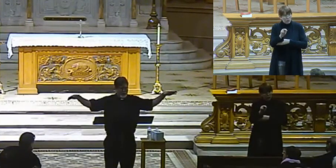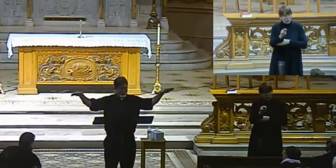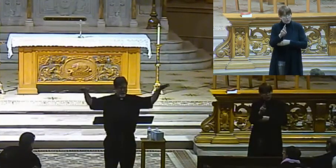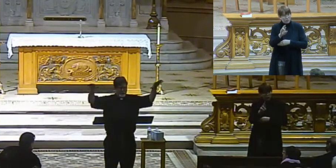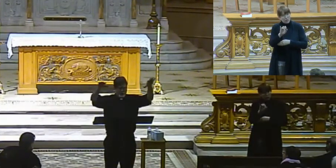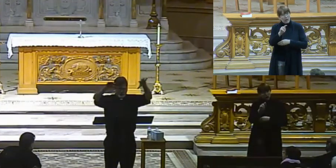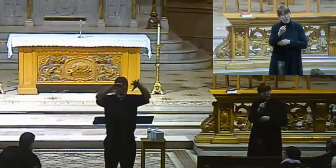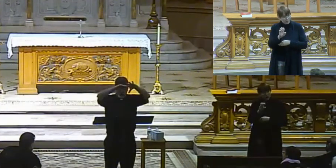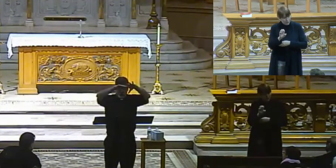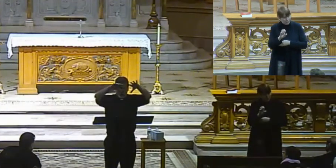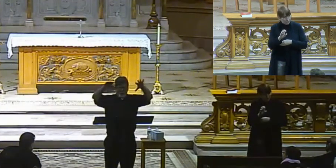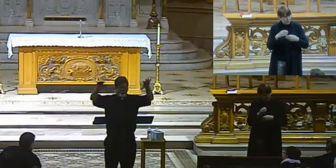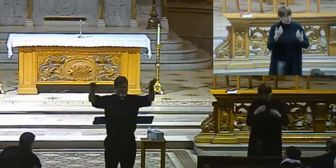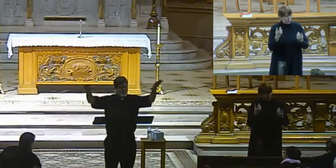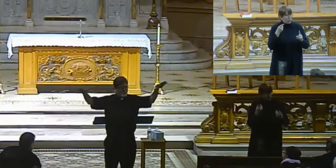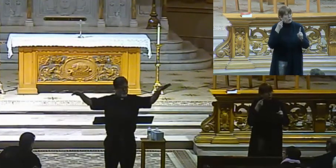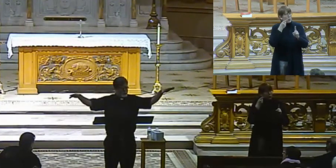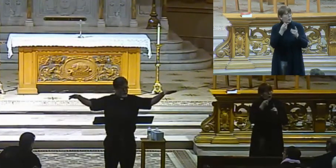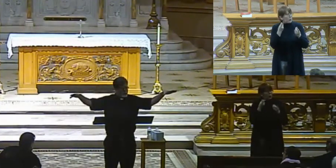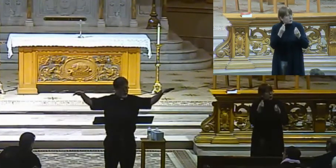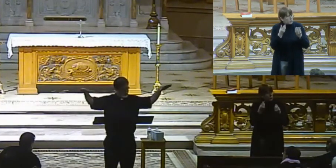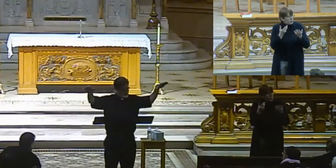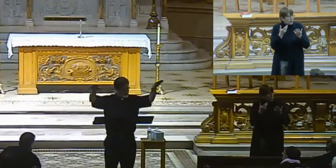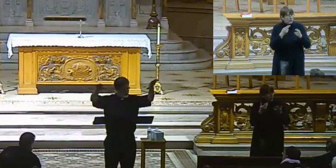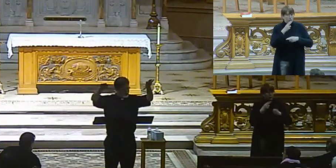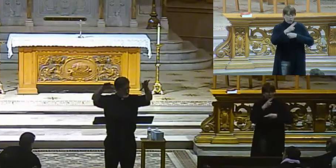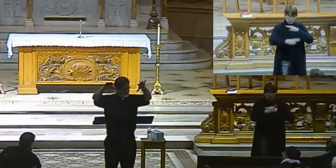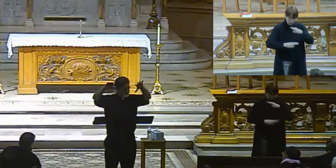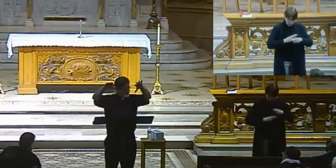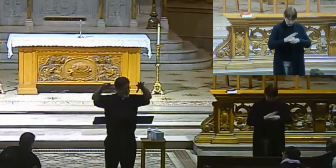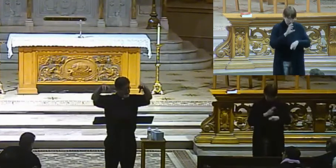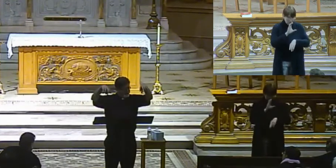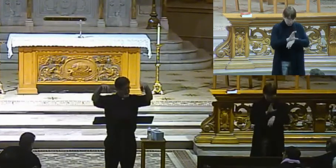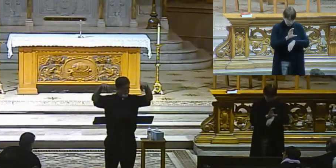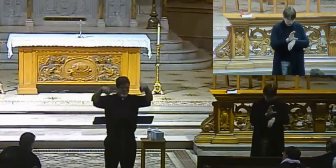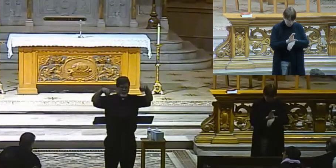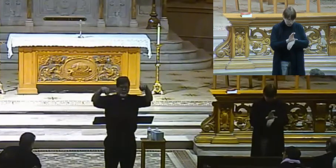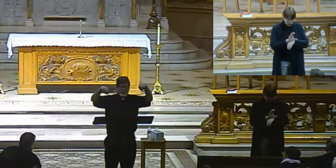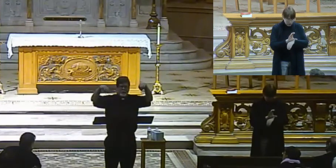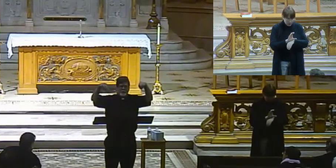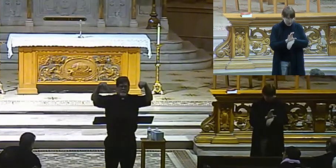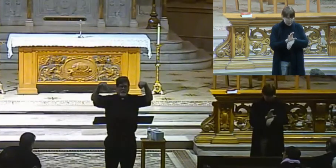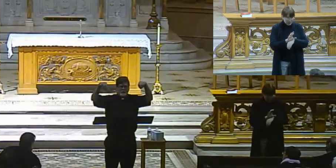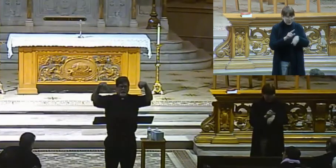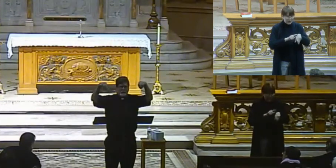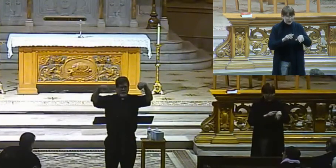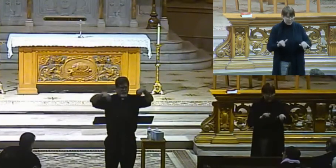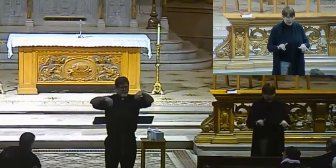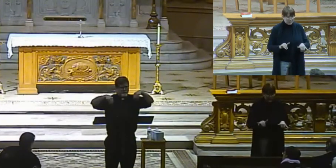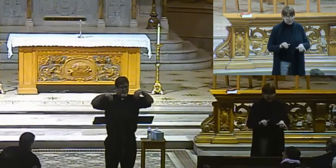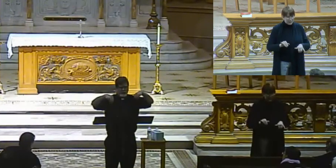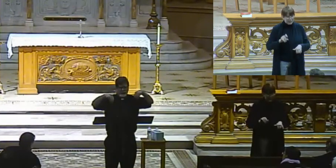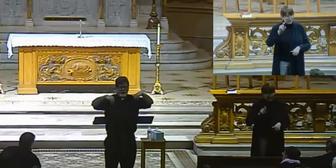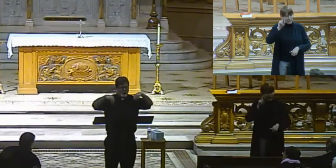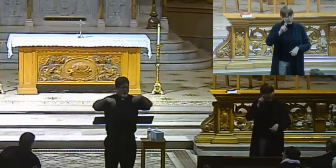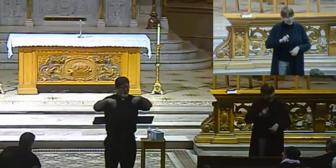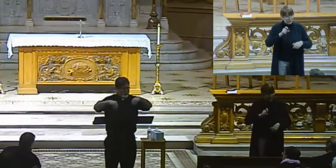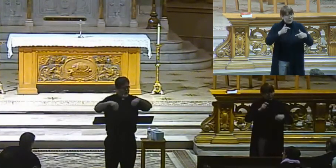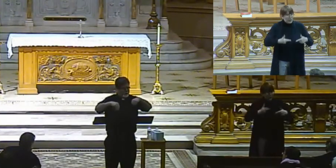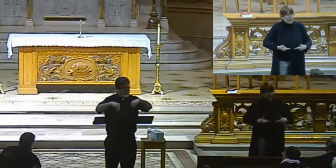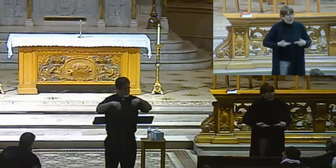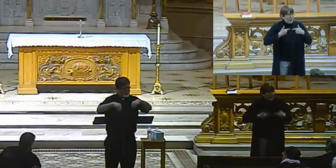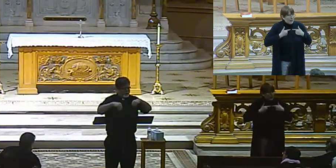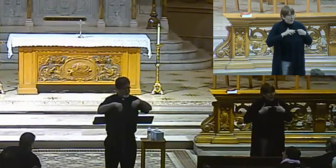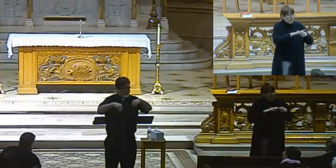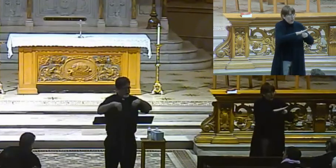this Catholic church, this universal church, but it has to be lived in local